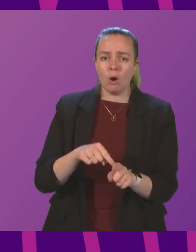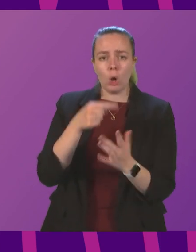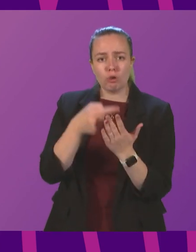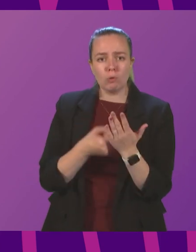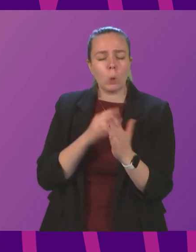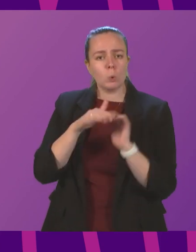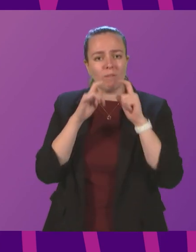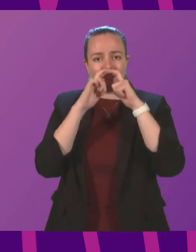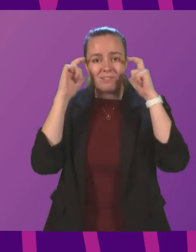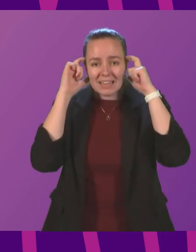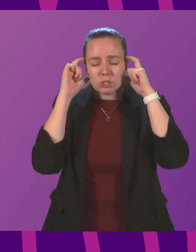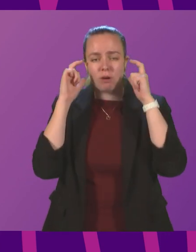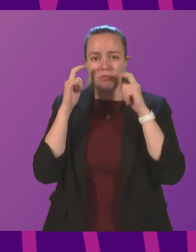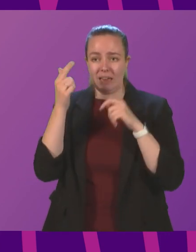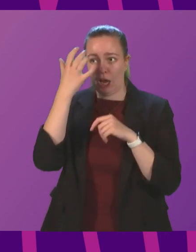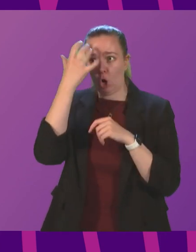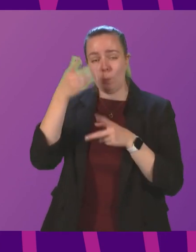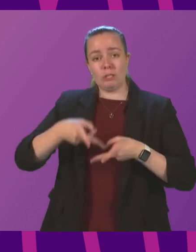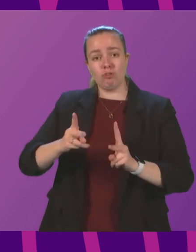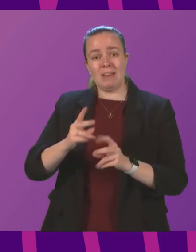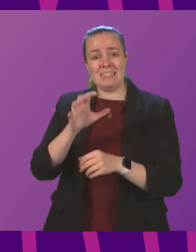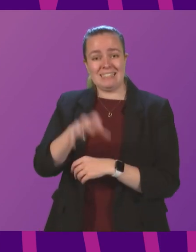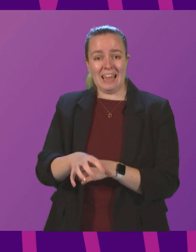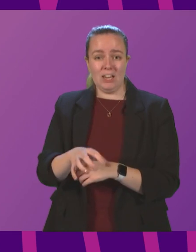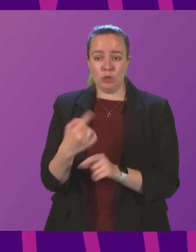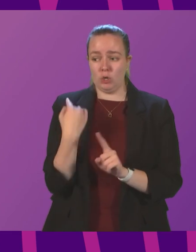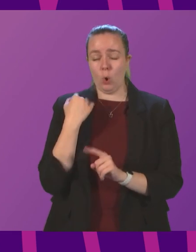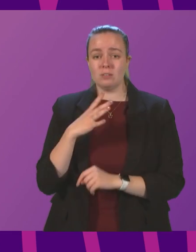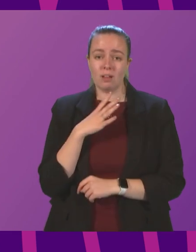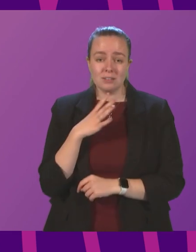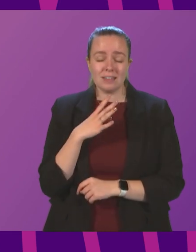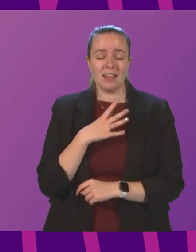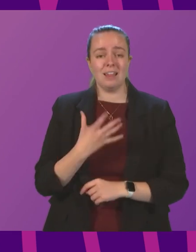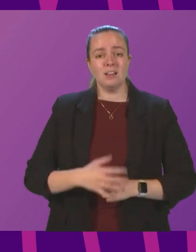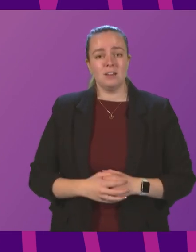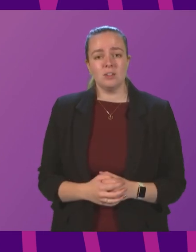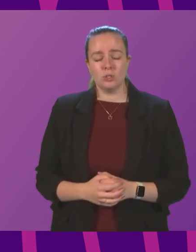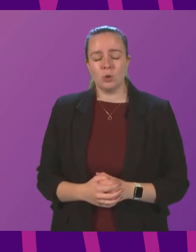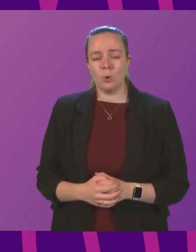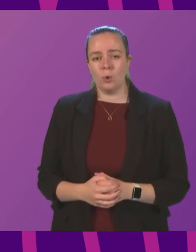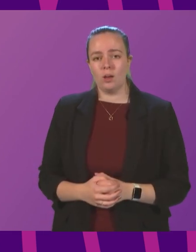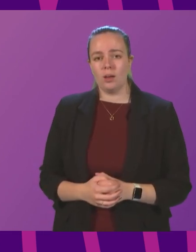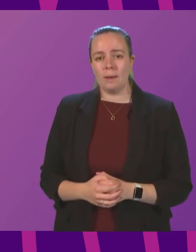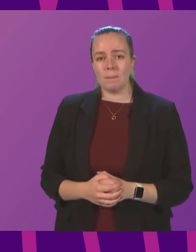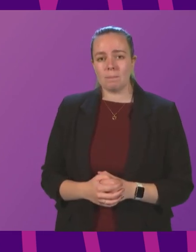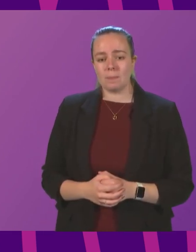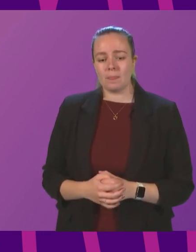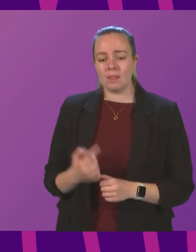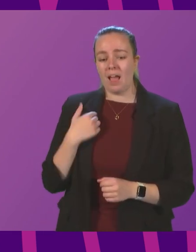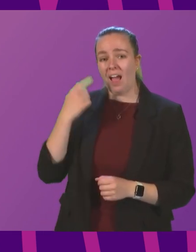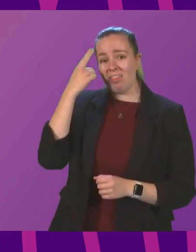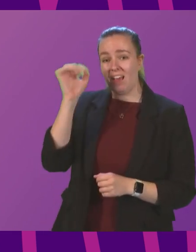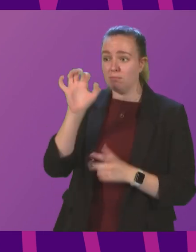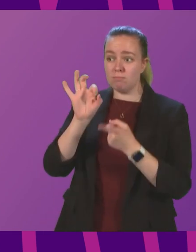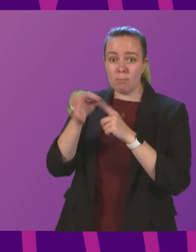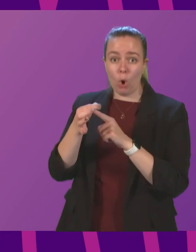coverings in Queen Street Station on Sunday. So I think Emma Roddick's point